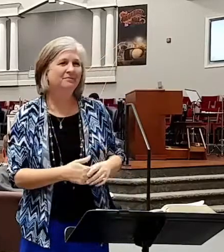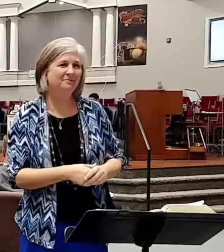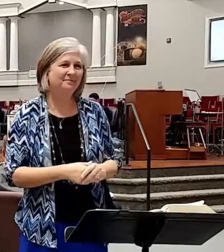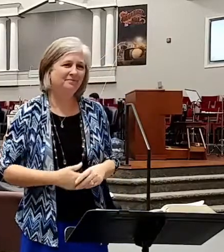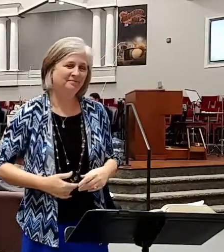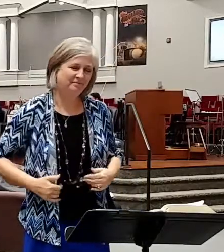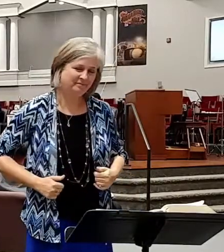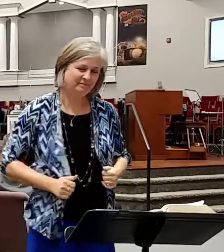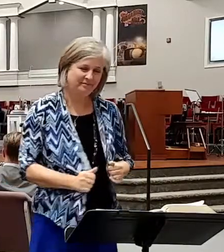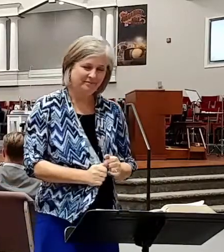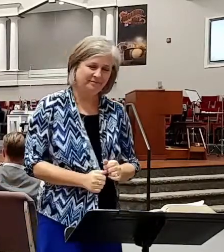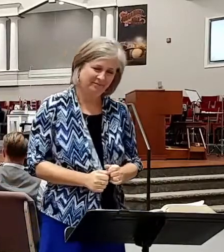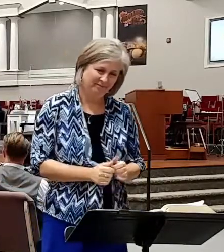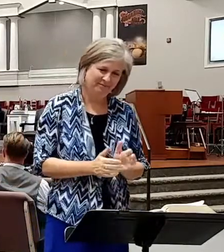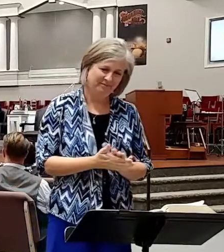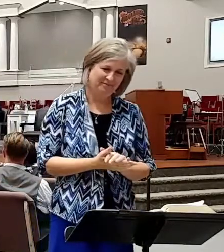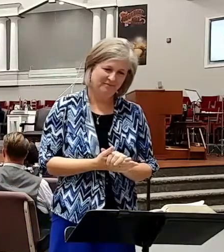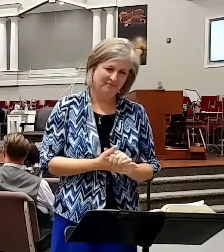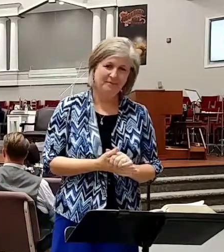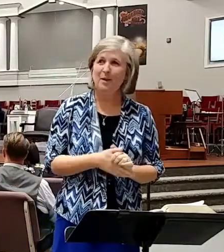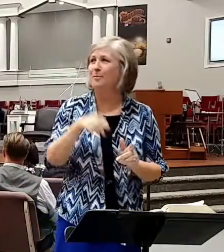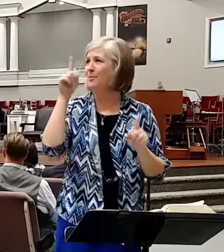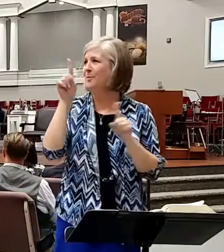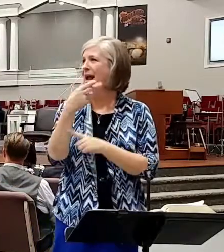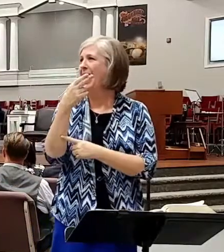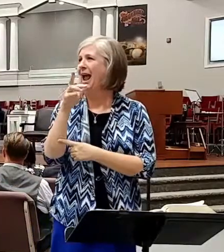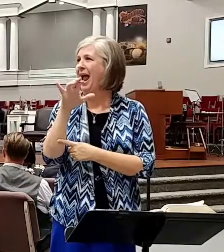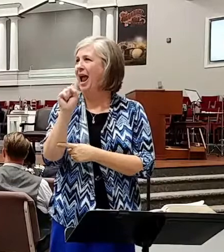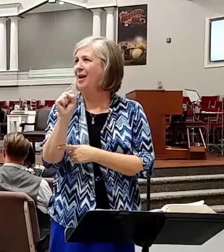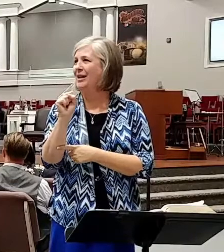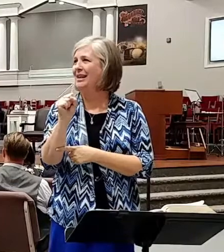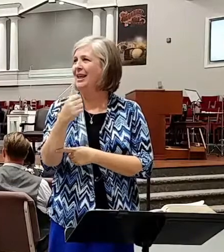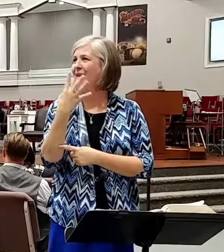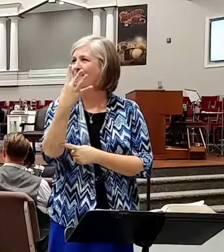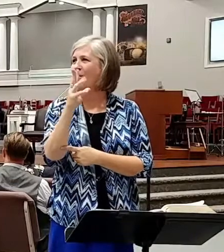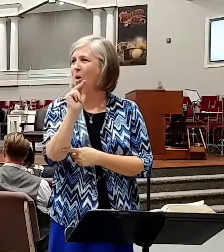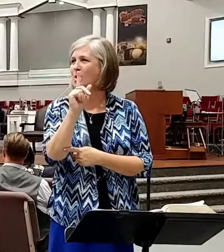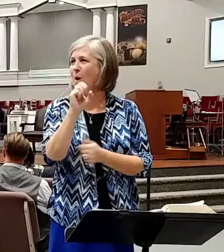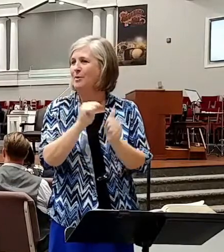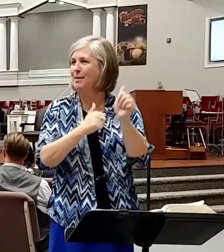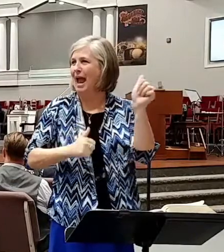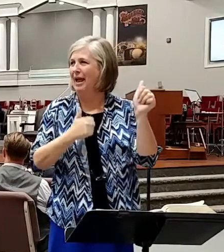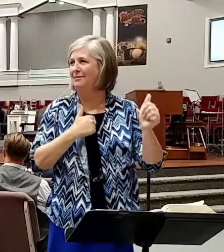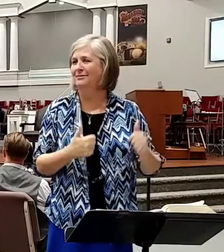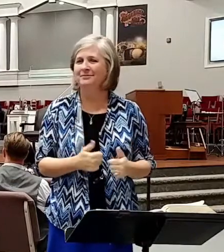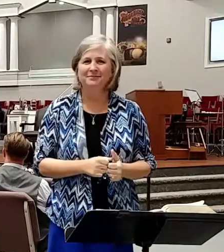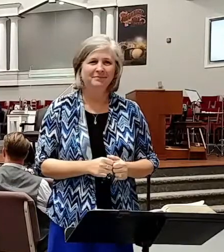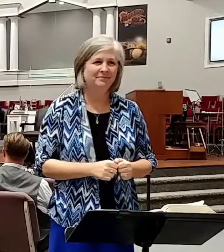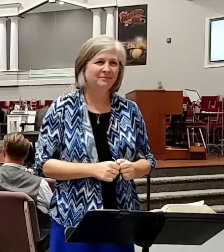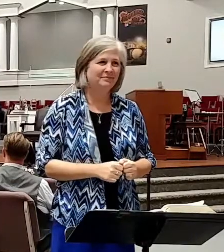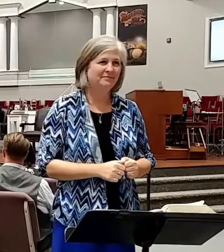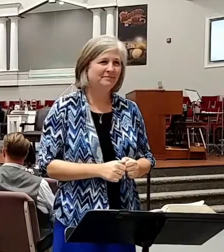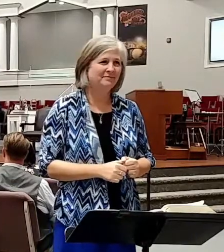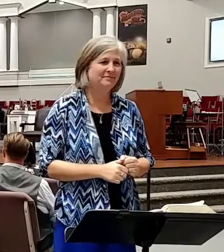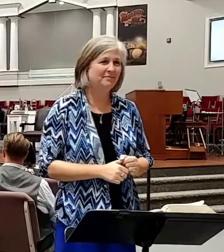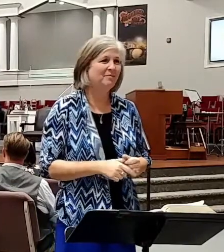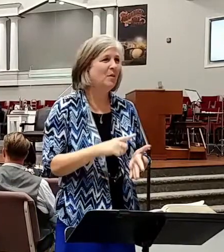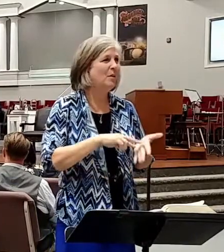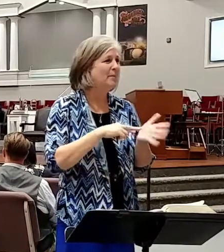The Bible, Brother Harris is like four notes behind everybody. you notice that? The durability, what I mean by that is the Word of God